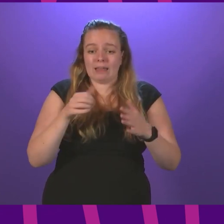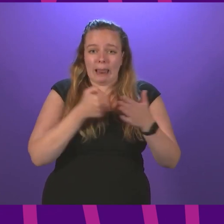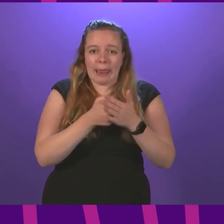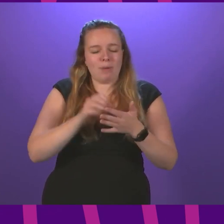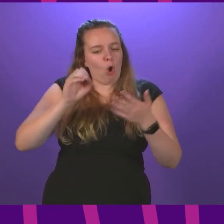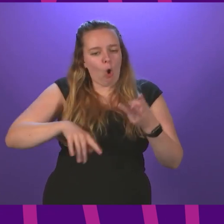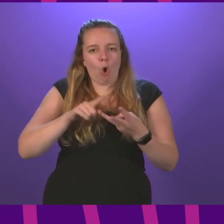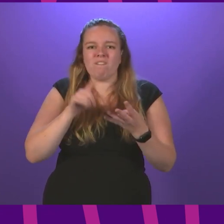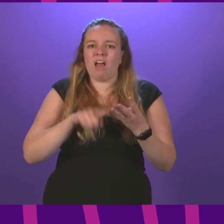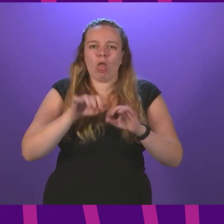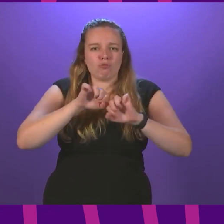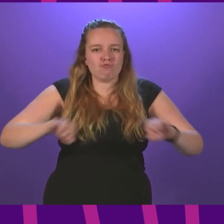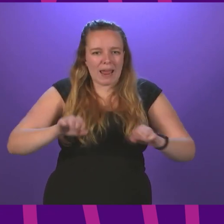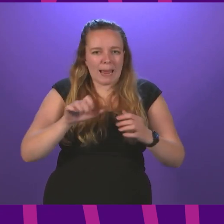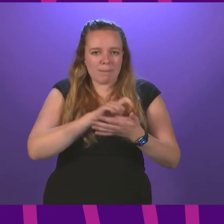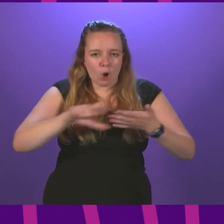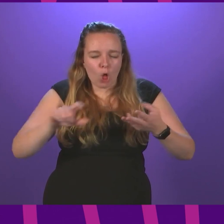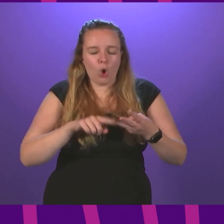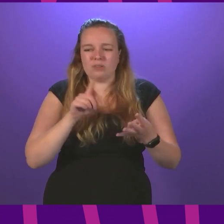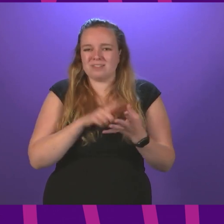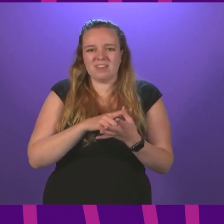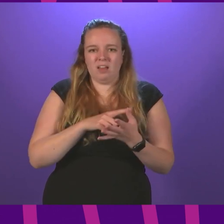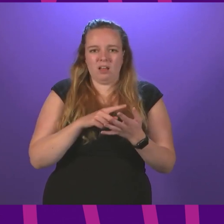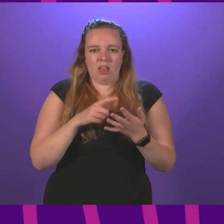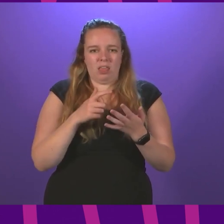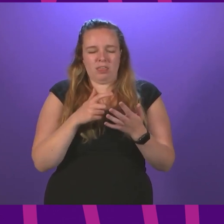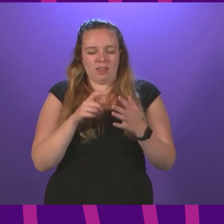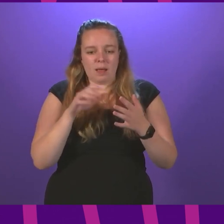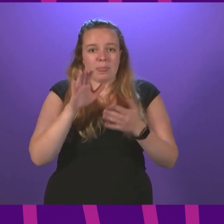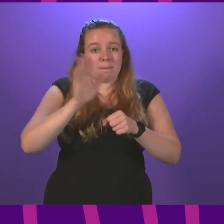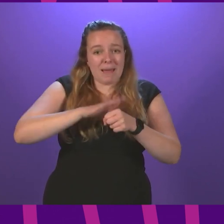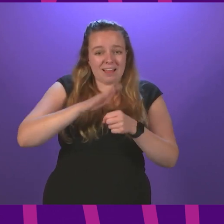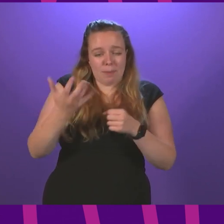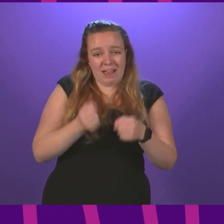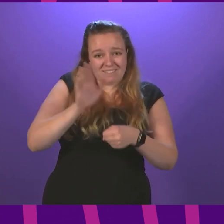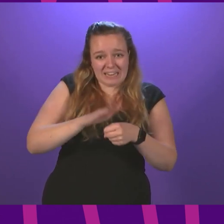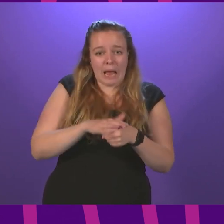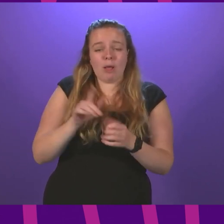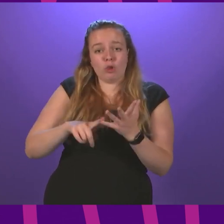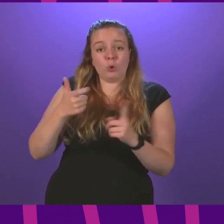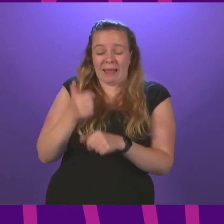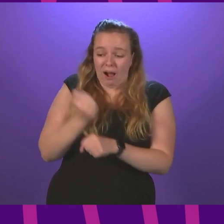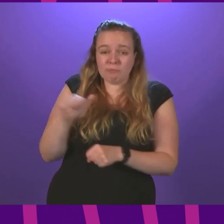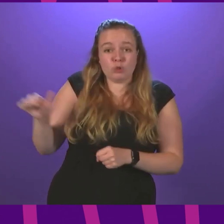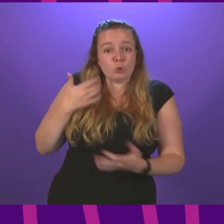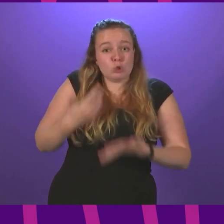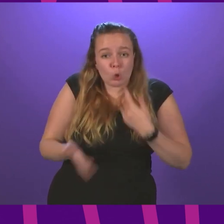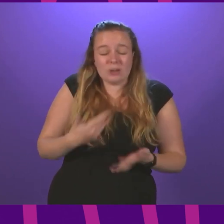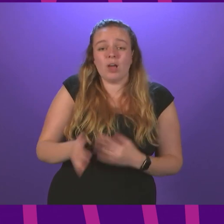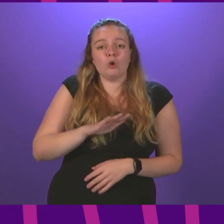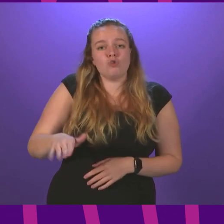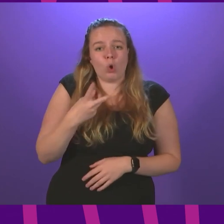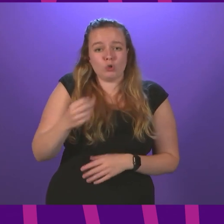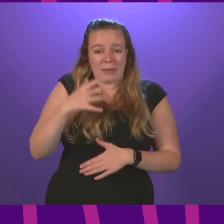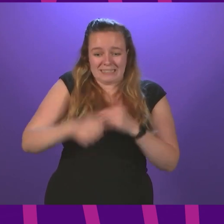rape clause, removing the sanctions regime, and lifting the benefit cap. The UK government should be sorting these out, not taking £20